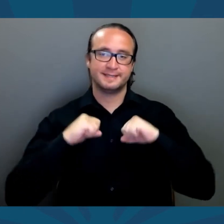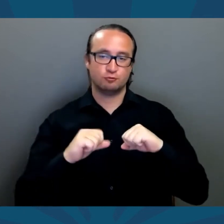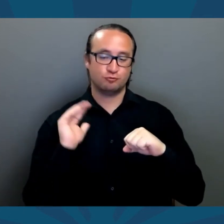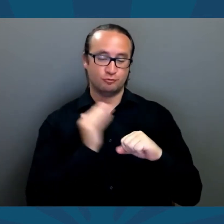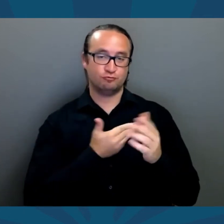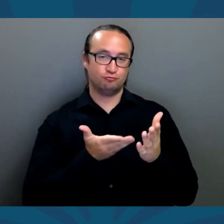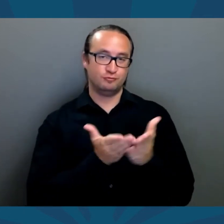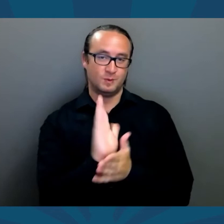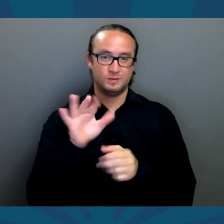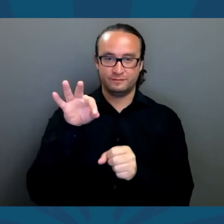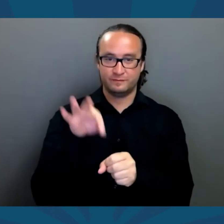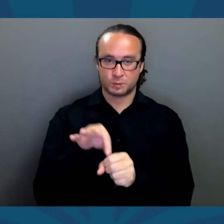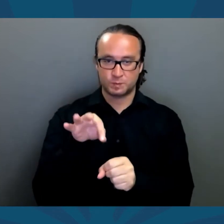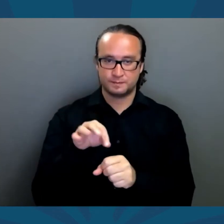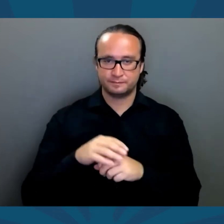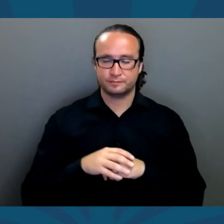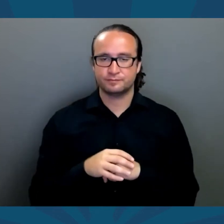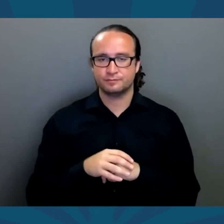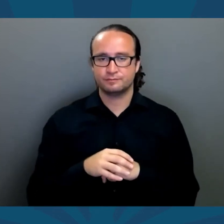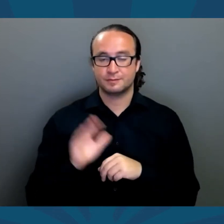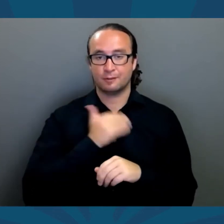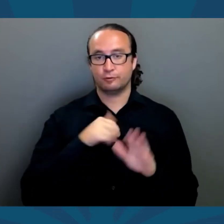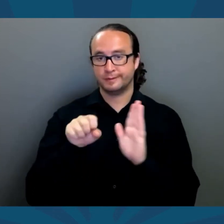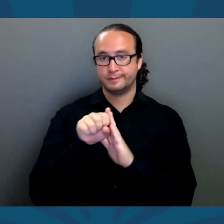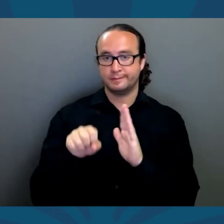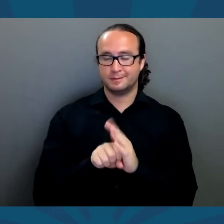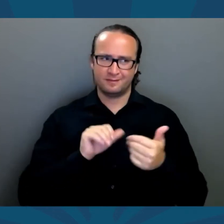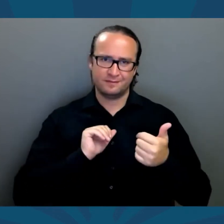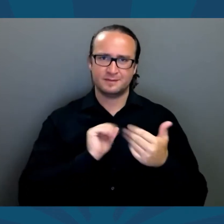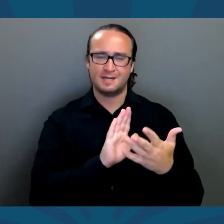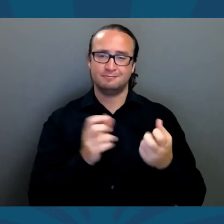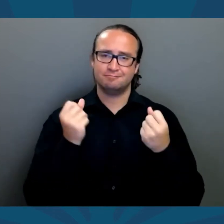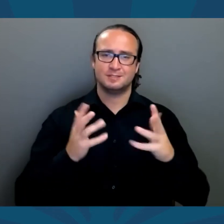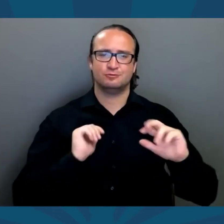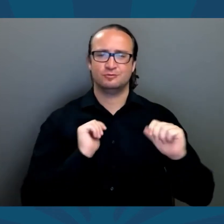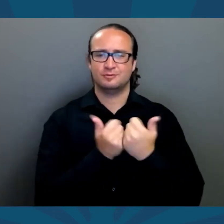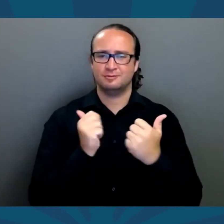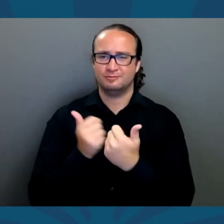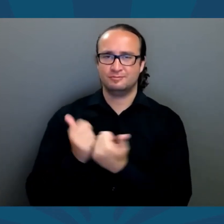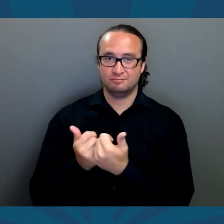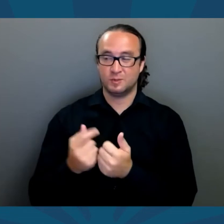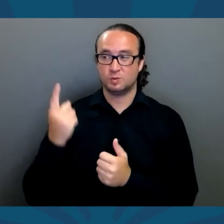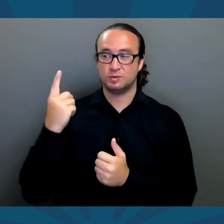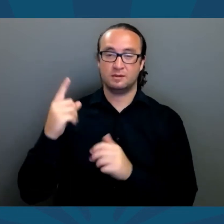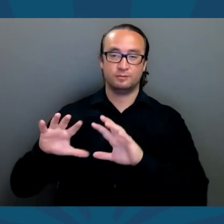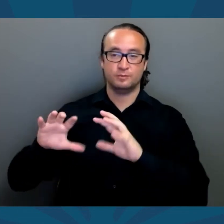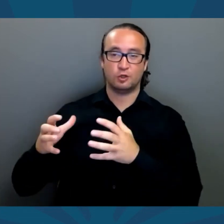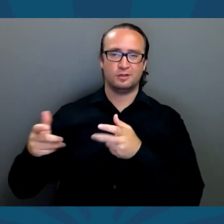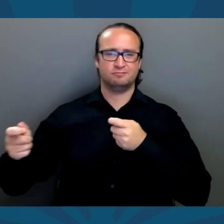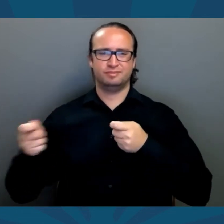securing the to vote, and